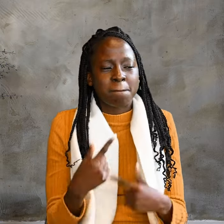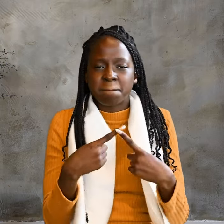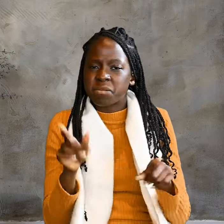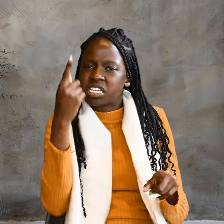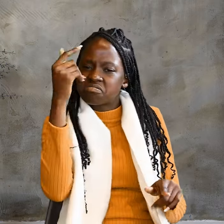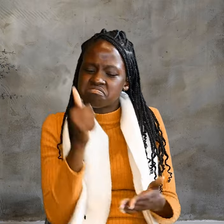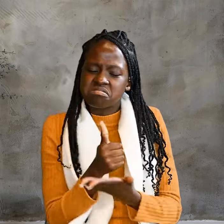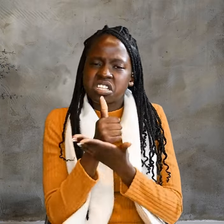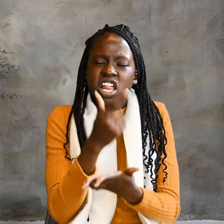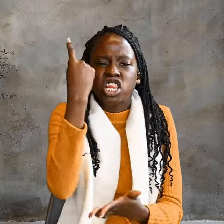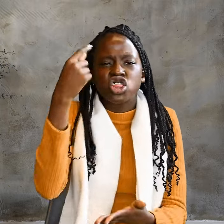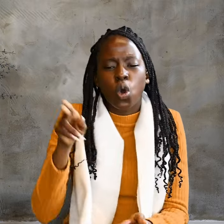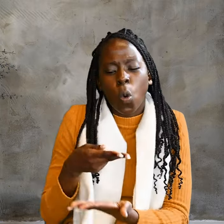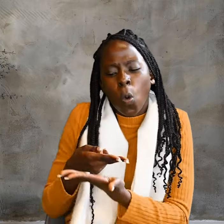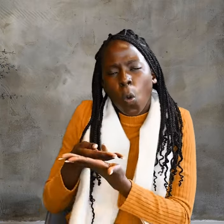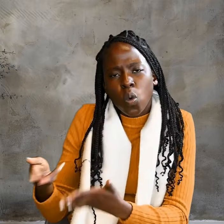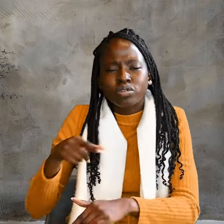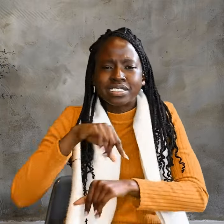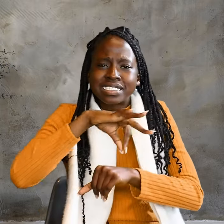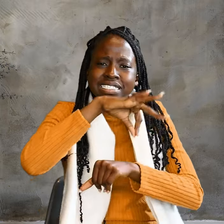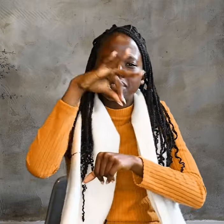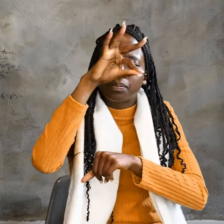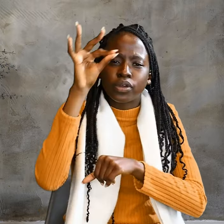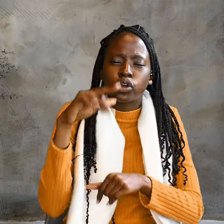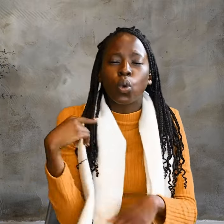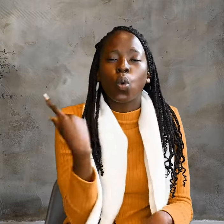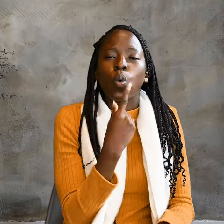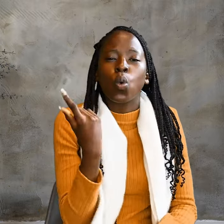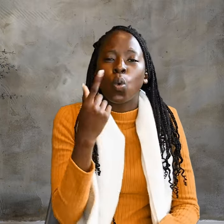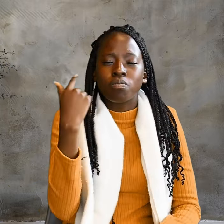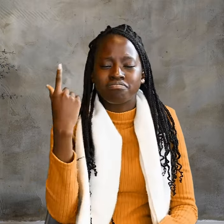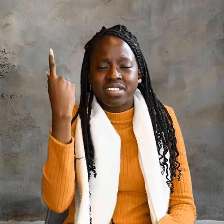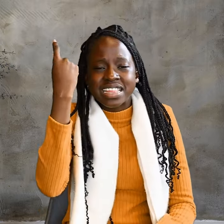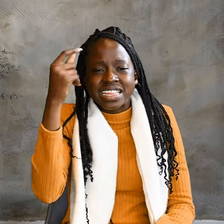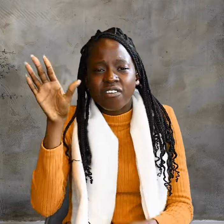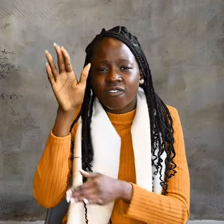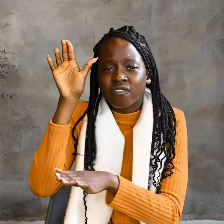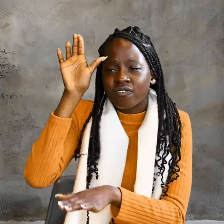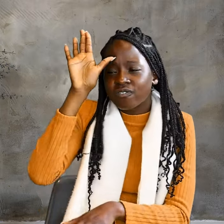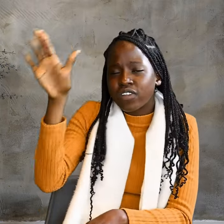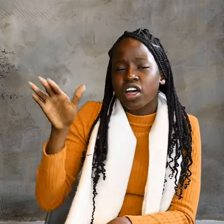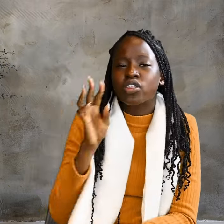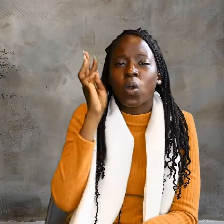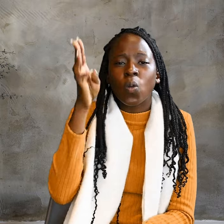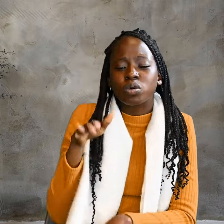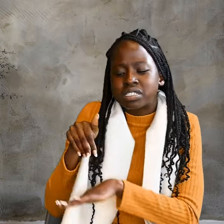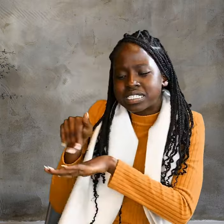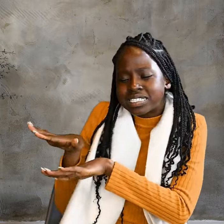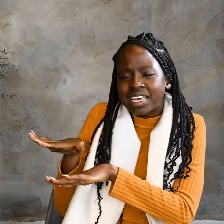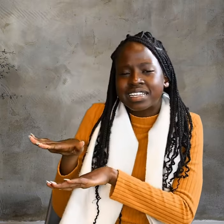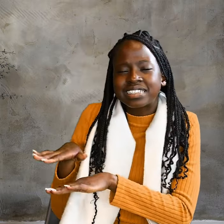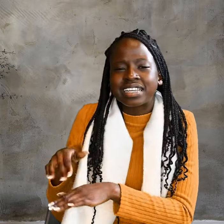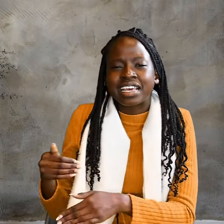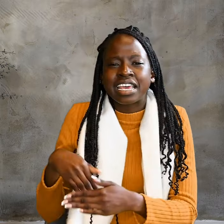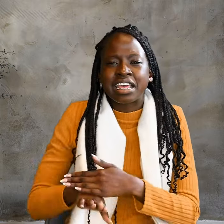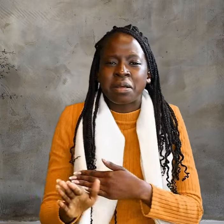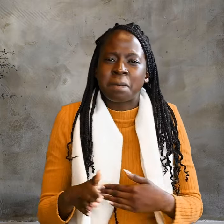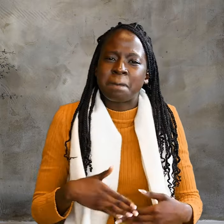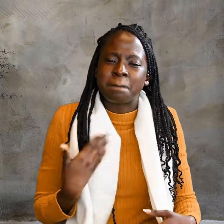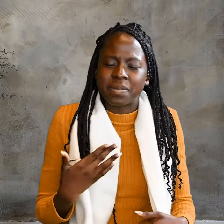the Holy Spirit, whom the Father will send in my name, will teach you all these things and will